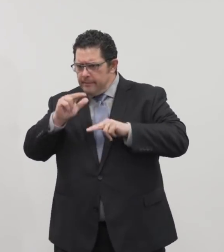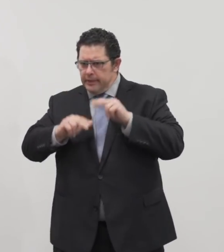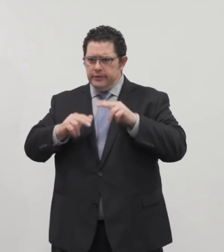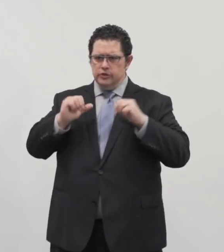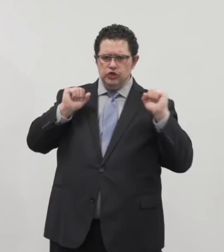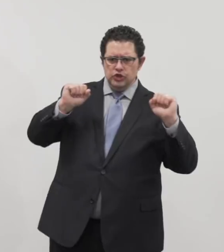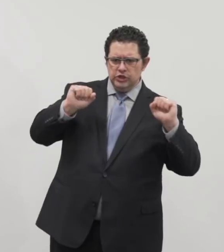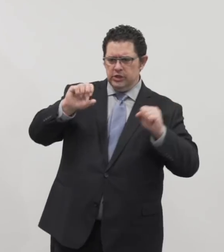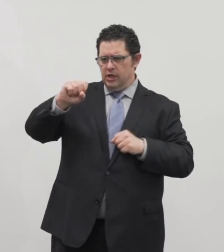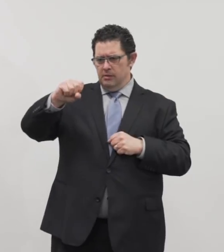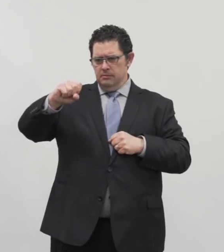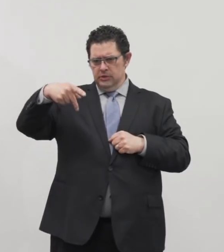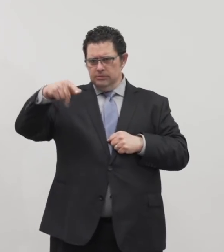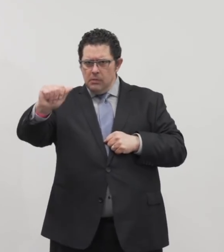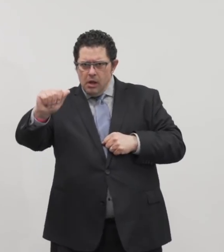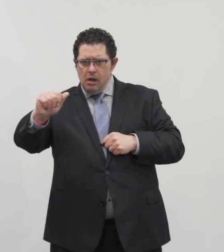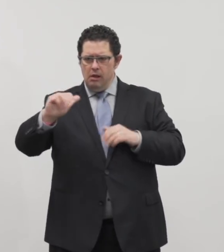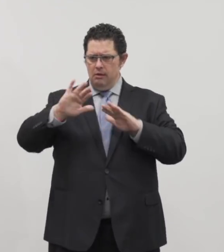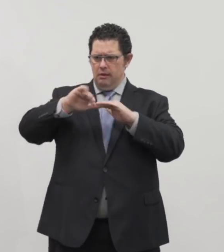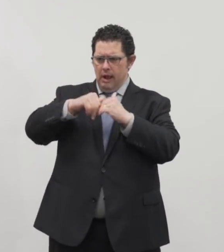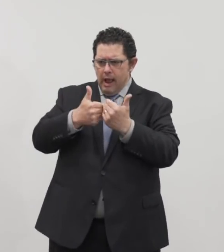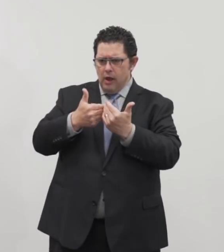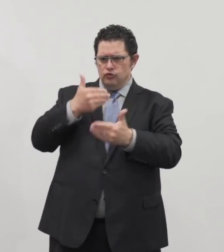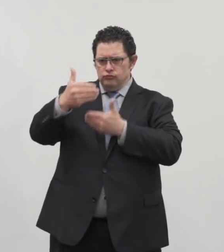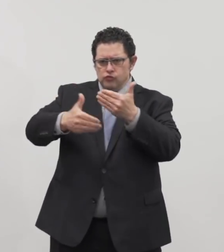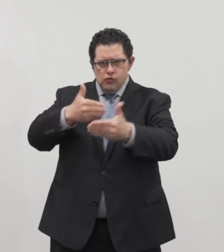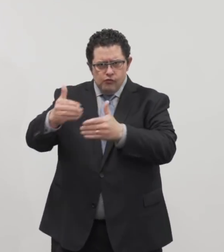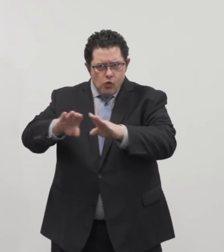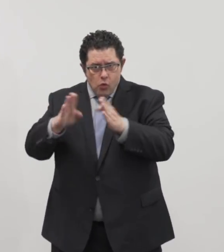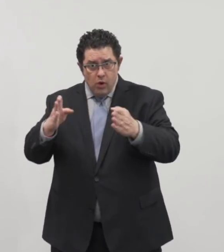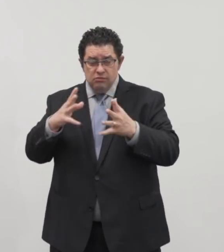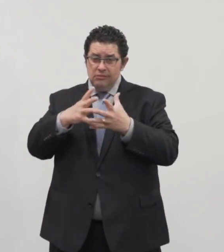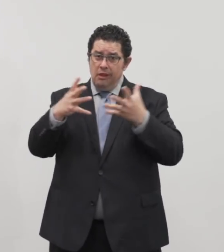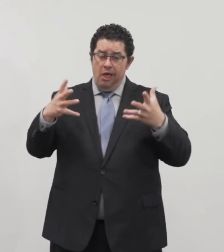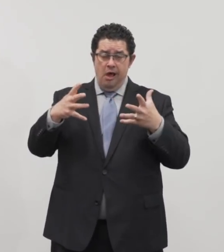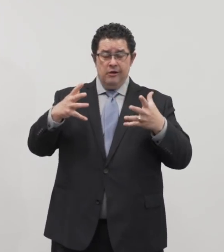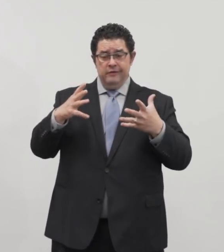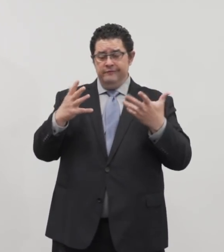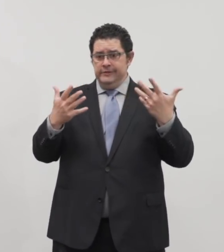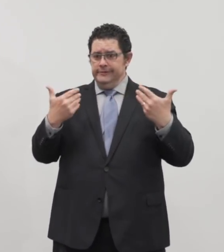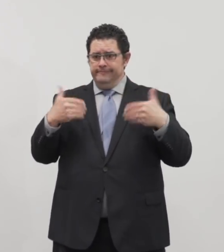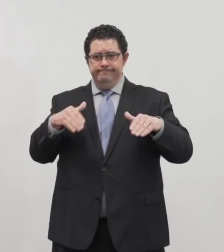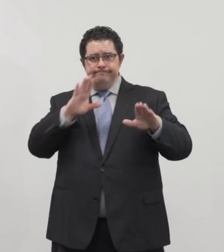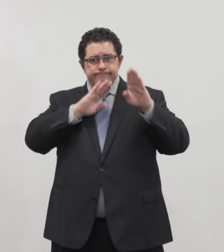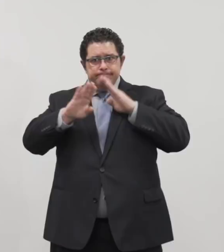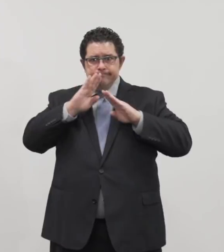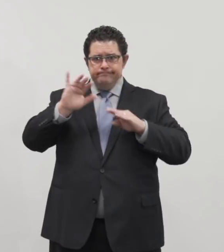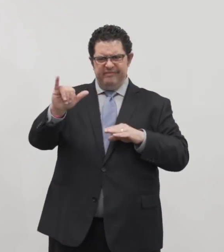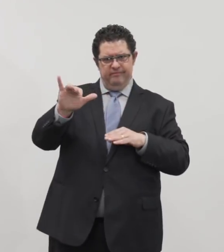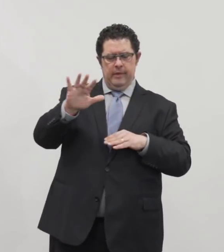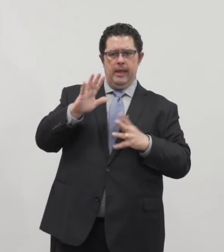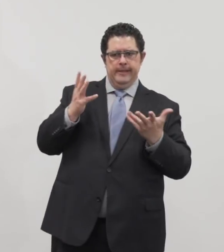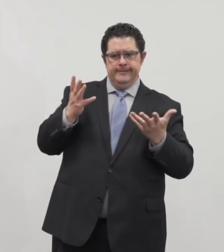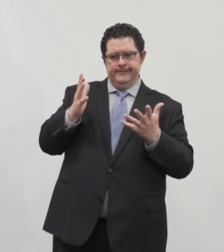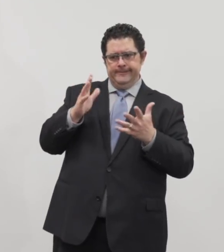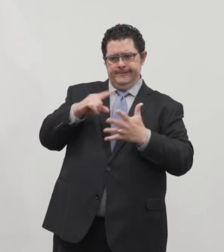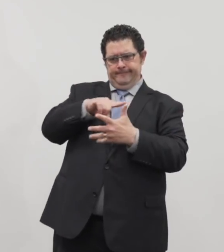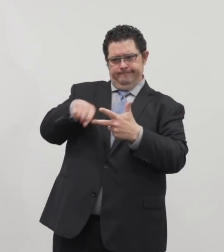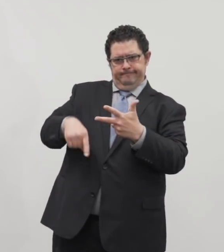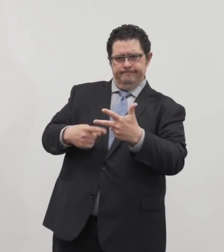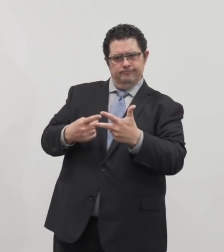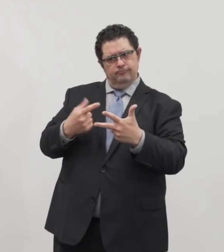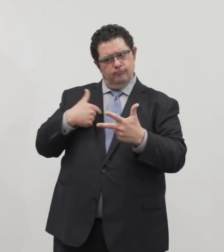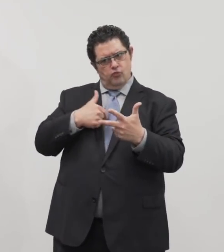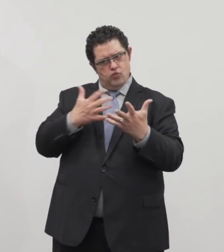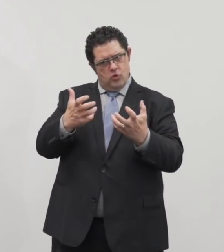what a safe way would be to move forward. And we understand there's a lot of anxiety in that space and we're sensitive to it and we want to find a path forward.